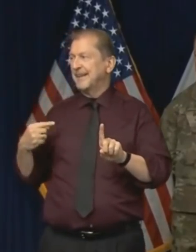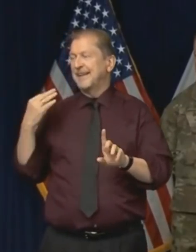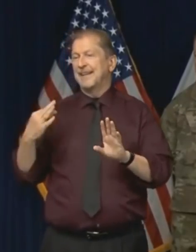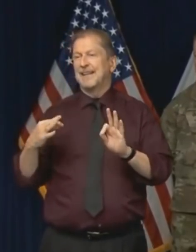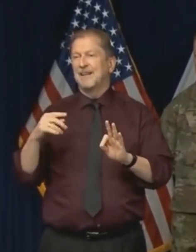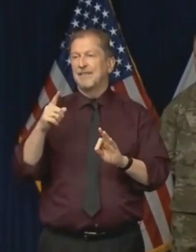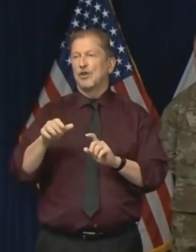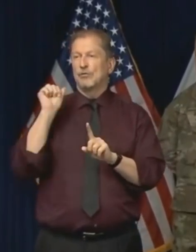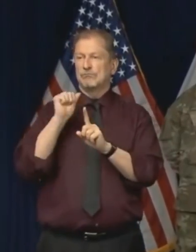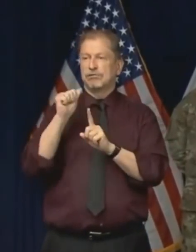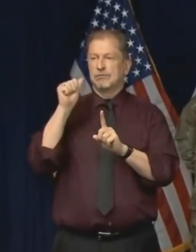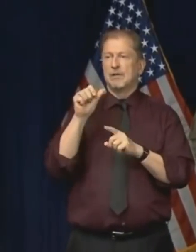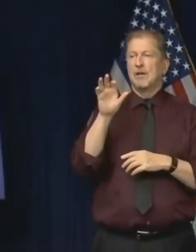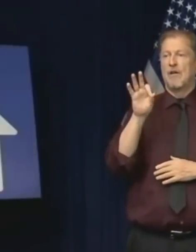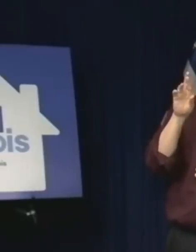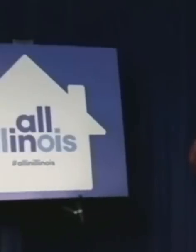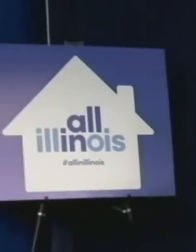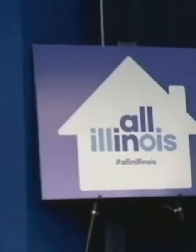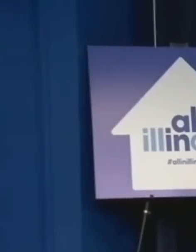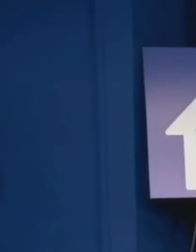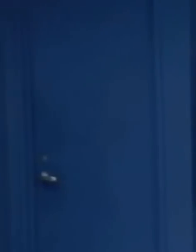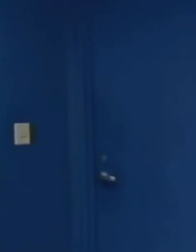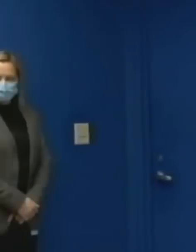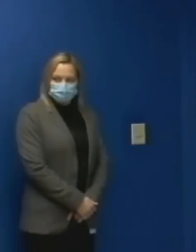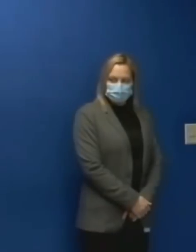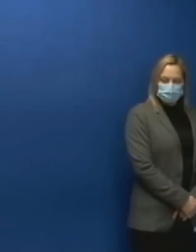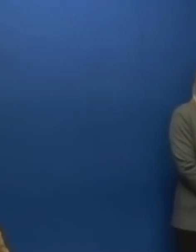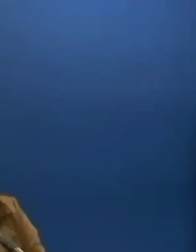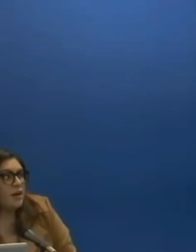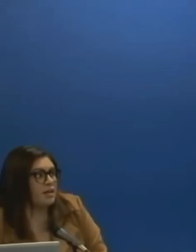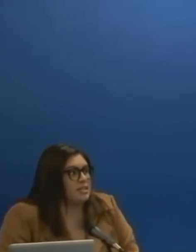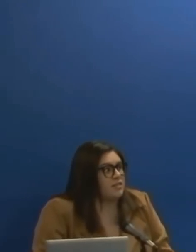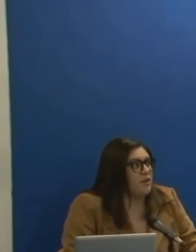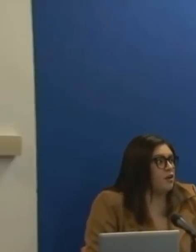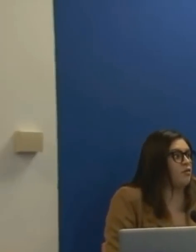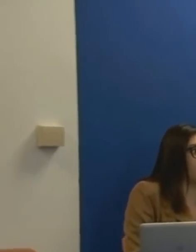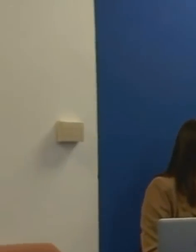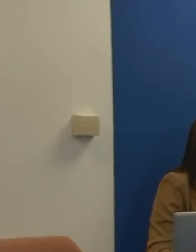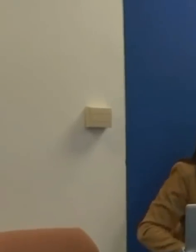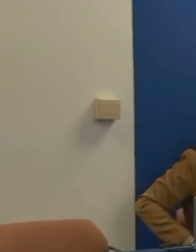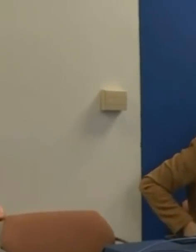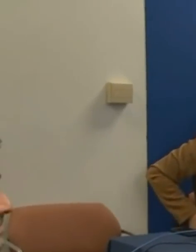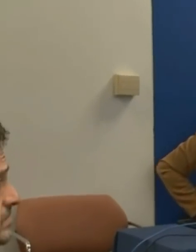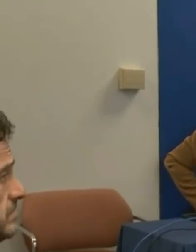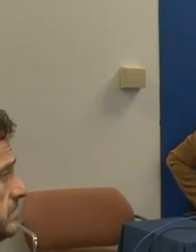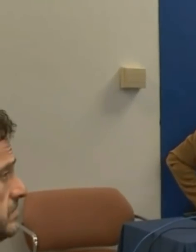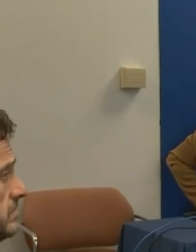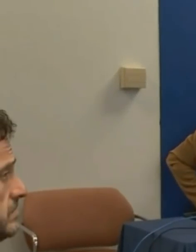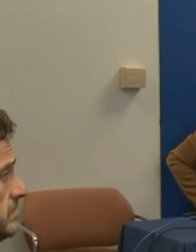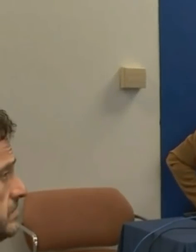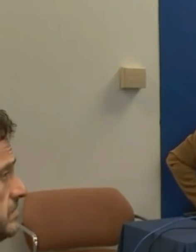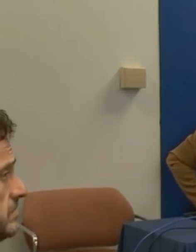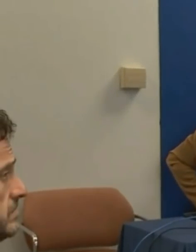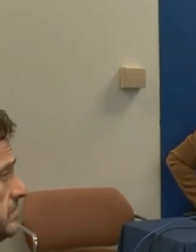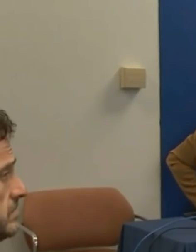sort of fraud. So we can't actually change that law. Yeah. No, but what I was suggesting, though, is that the.